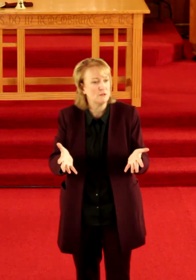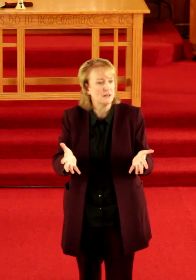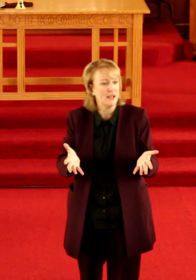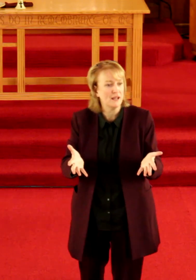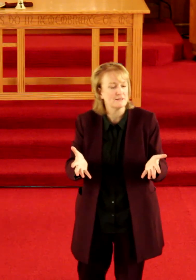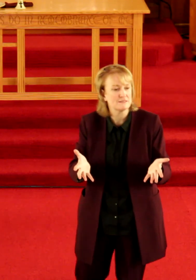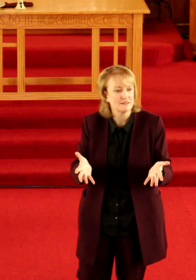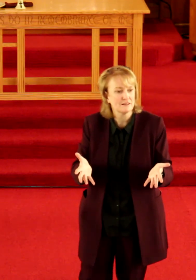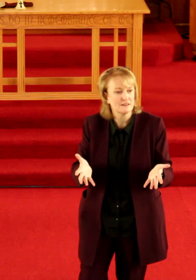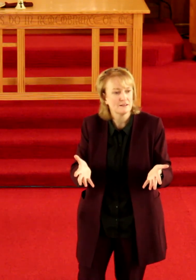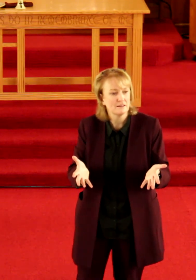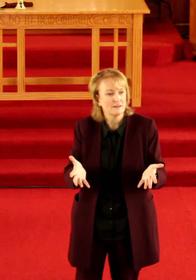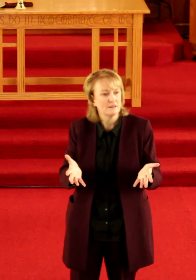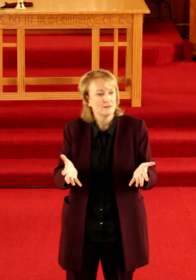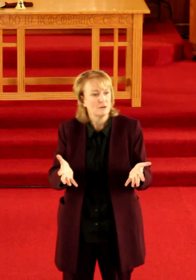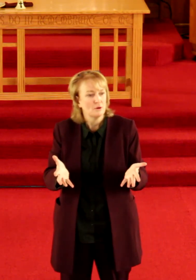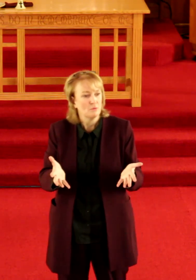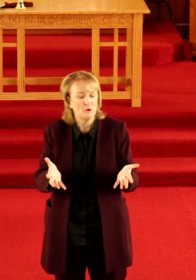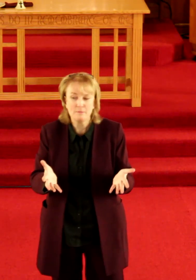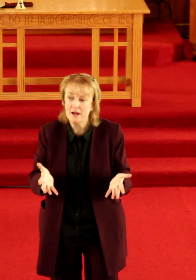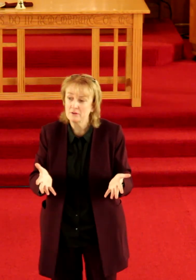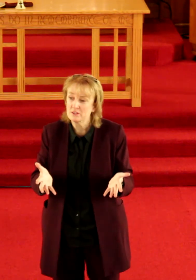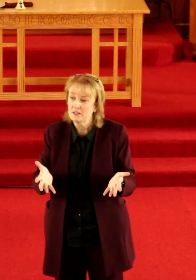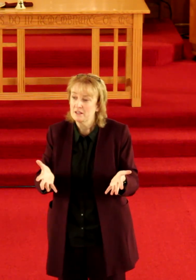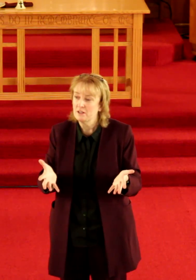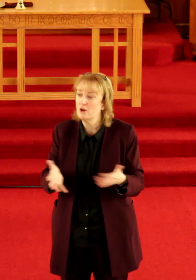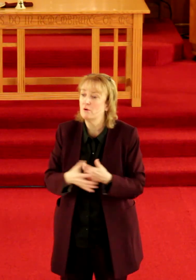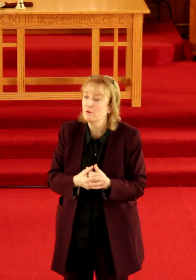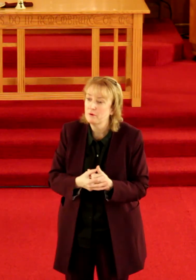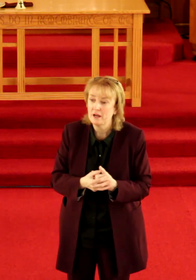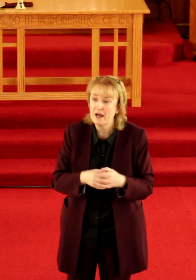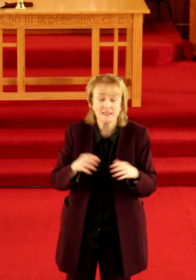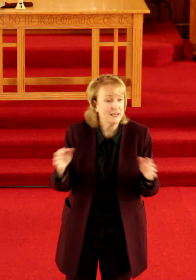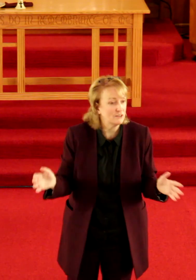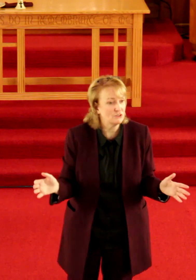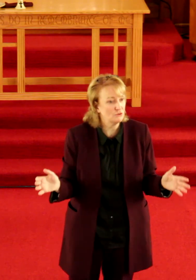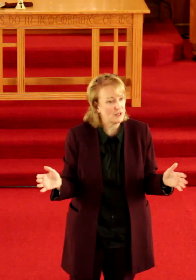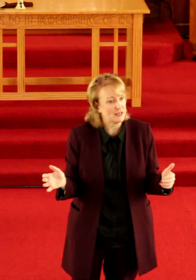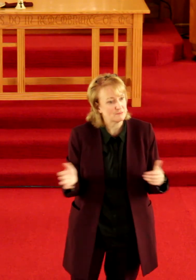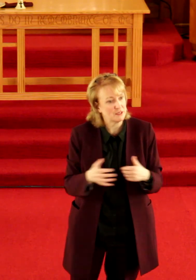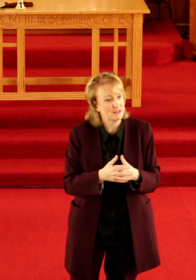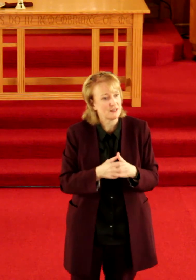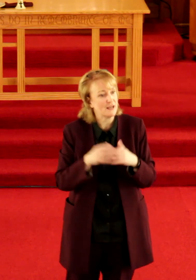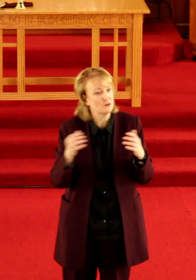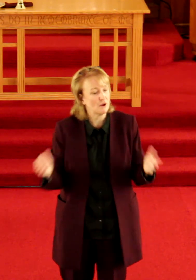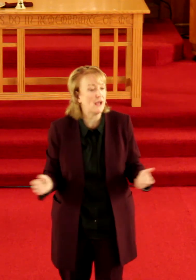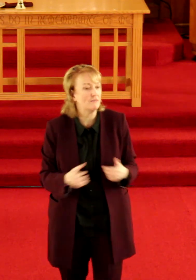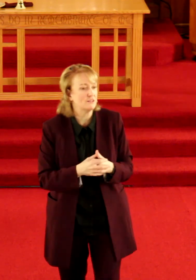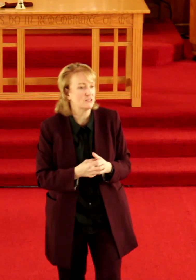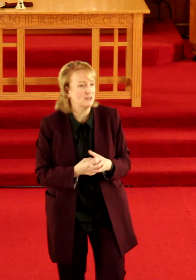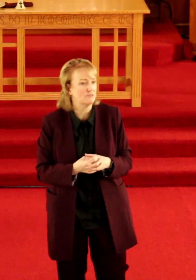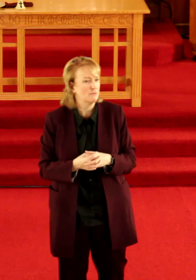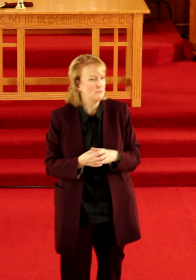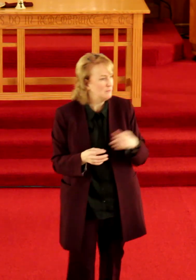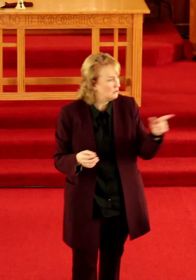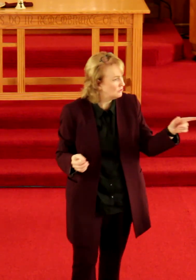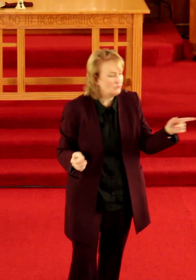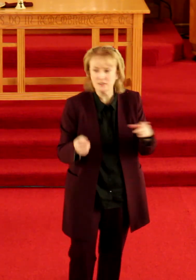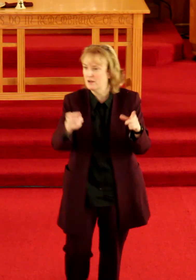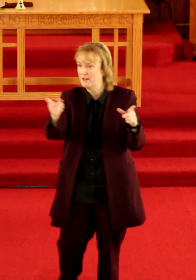be enhanced. What about, no, I can't do that because I don't have this gift. Maybe you do and God